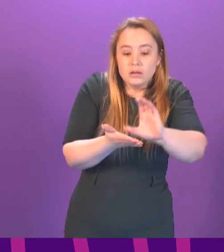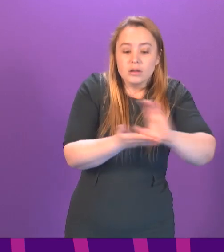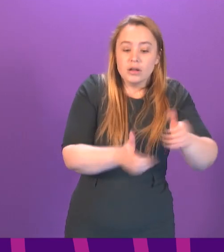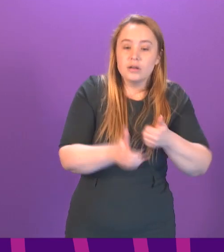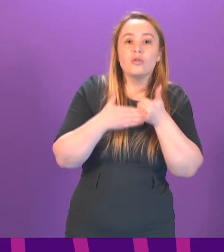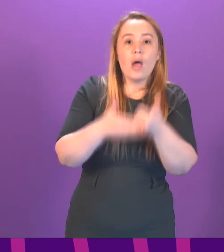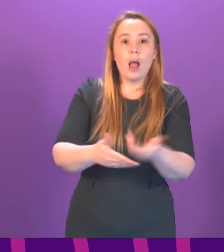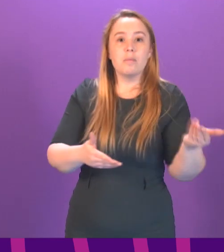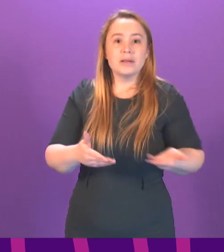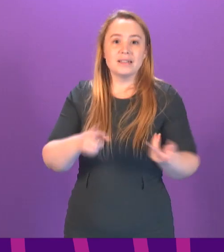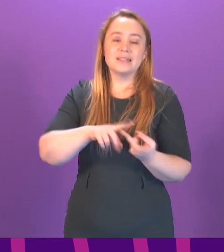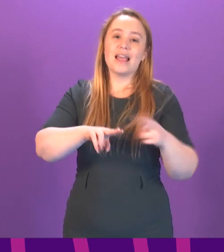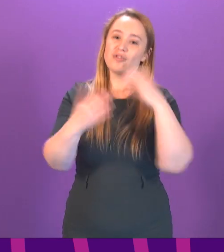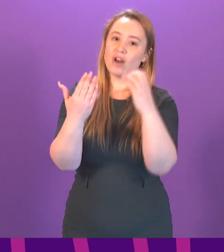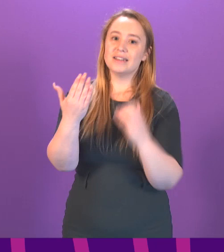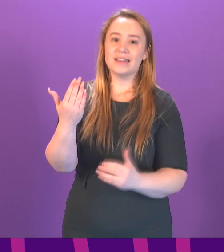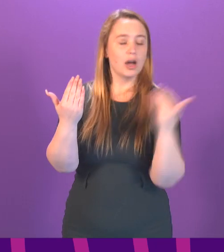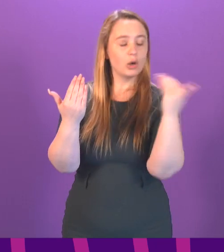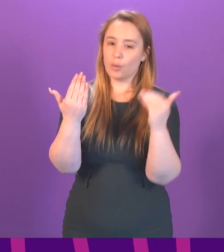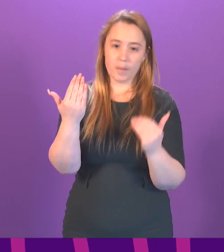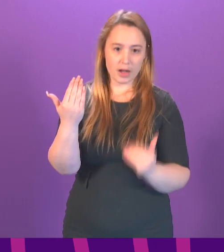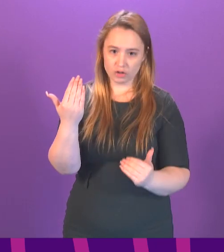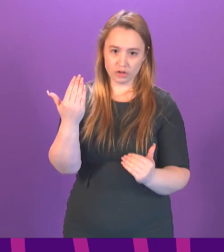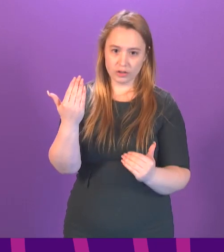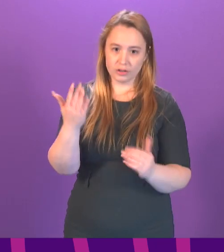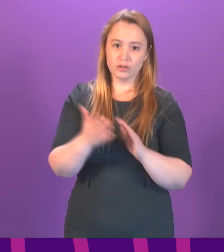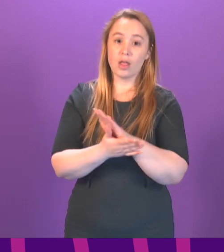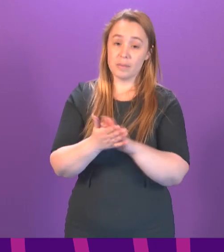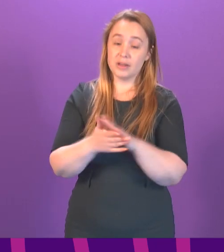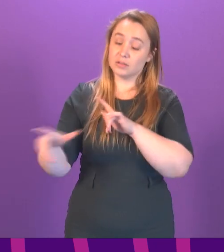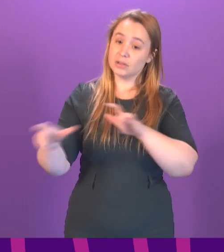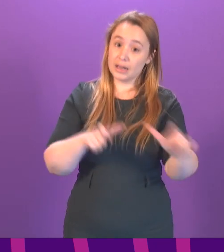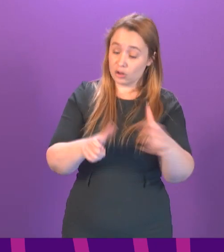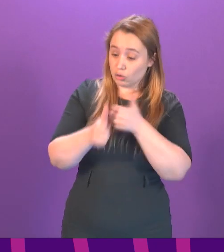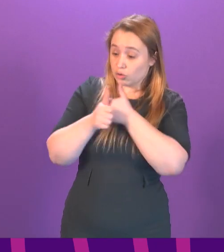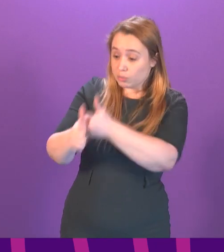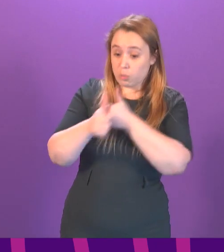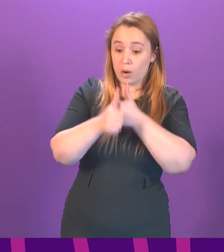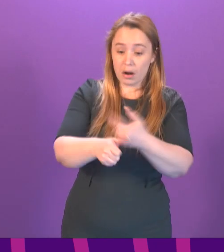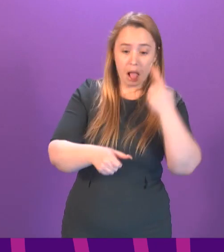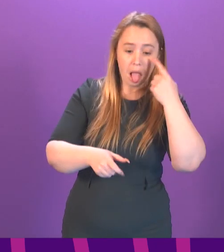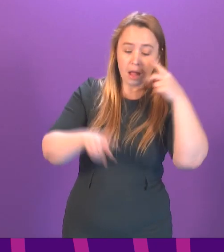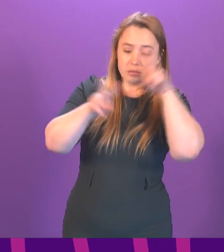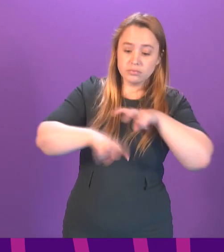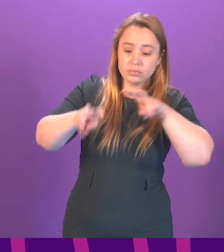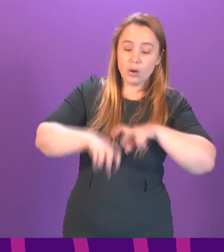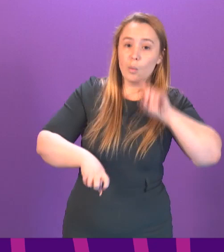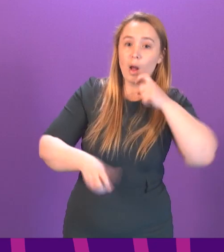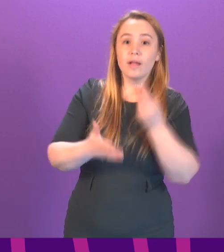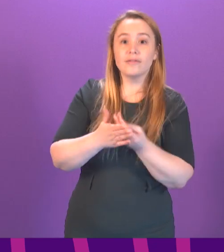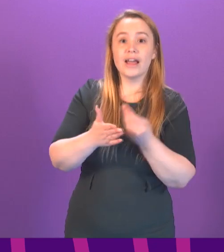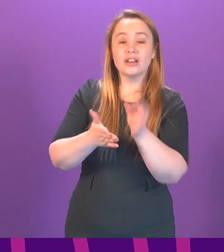that don't fulfil the criteria of any of the other schemes. we will continue to look to see what more we can do and I'll ask the finance secretary